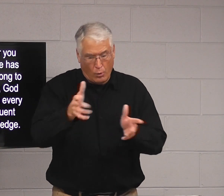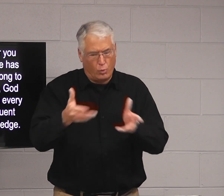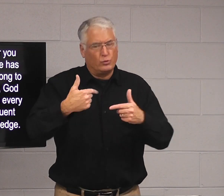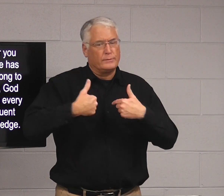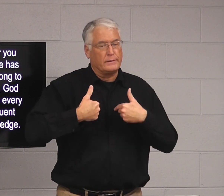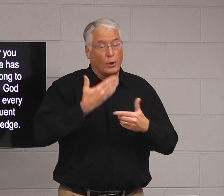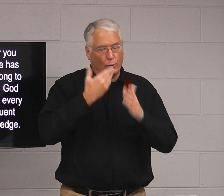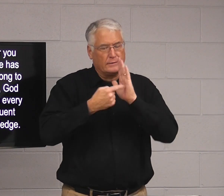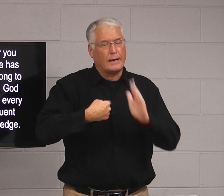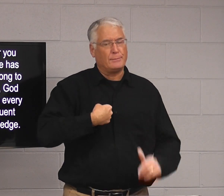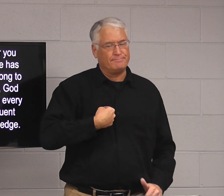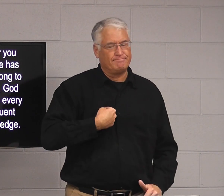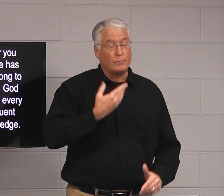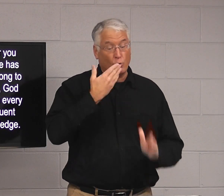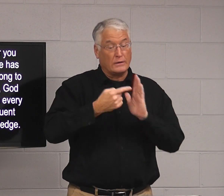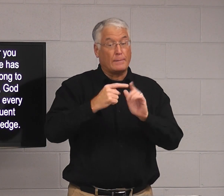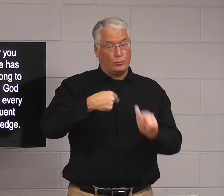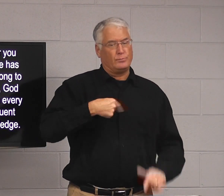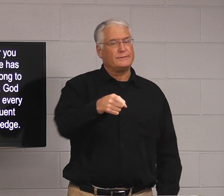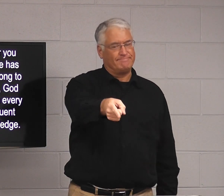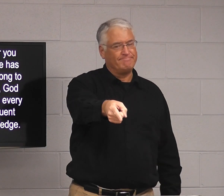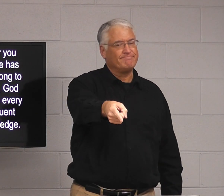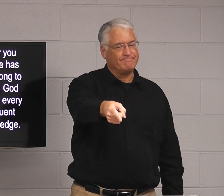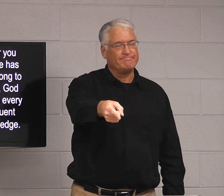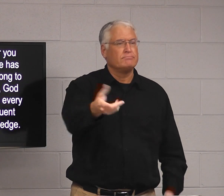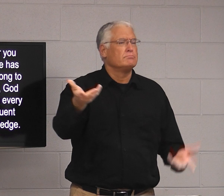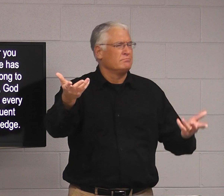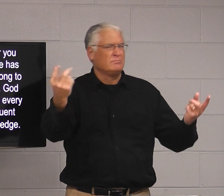even if they make mistakes, we still have to encourage that person.